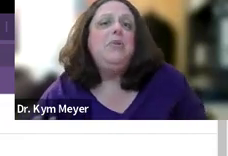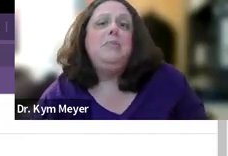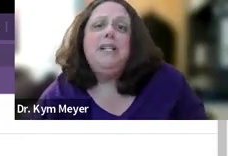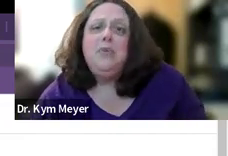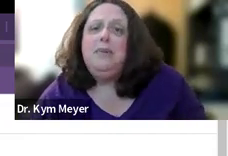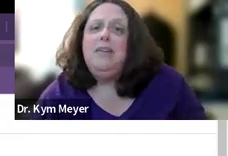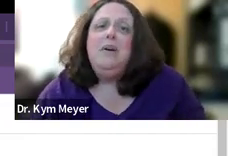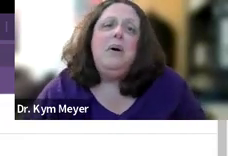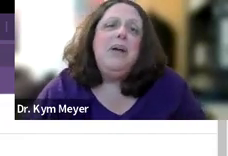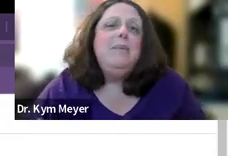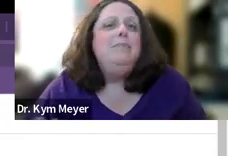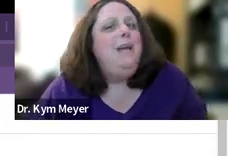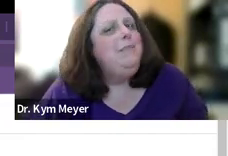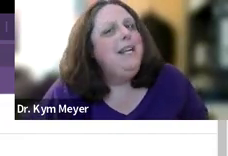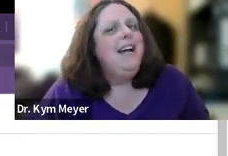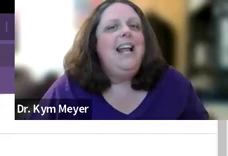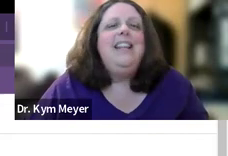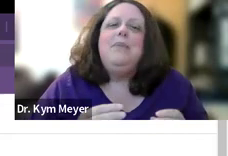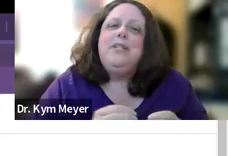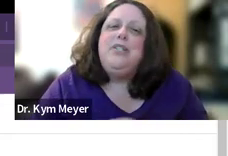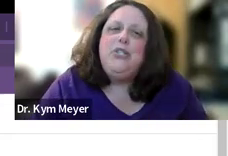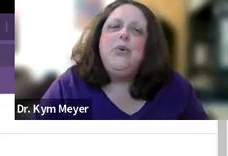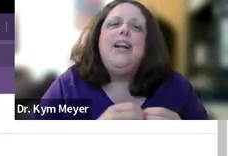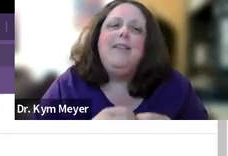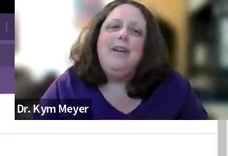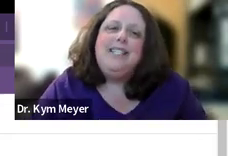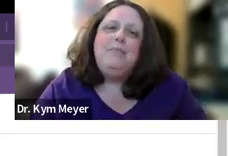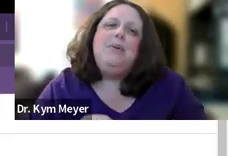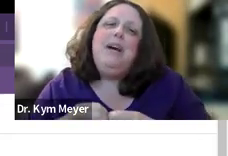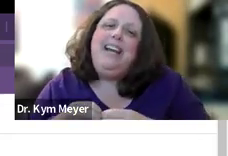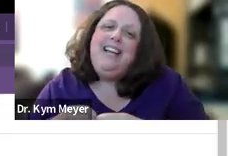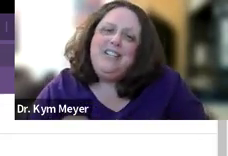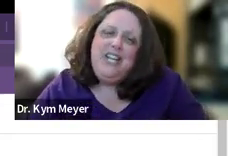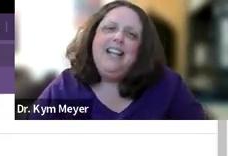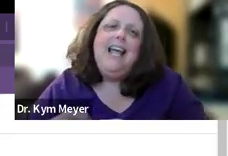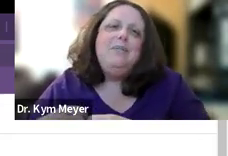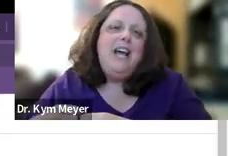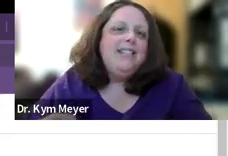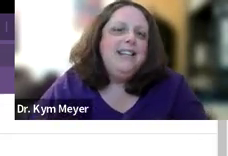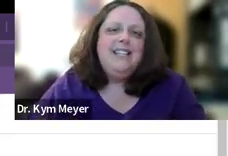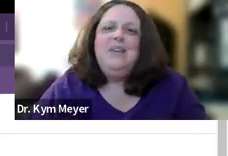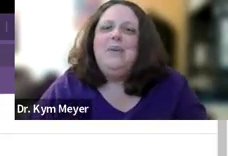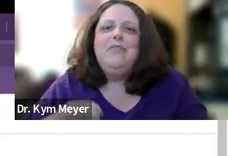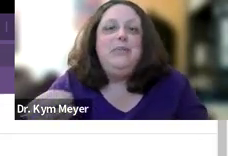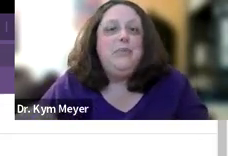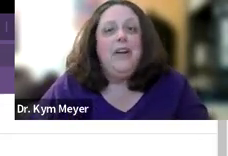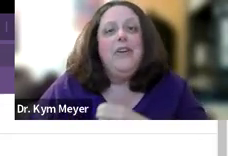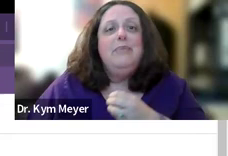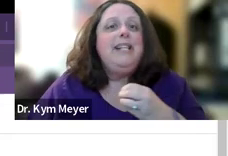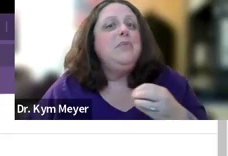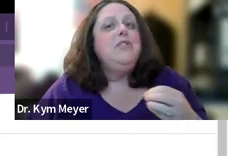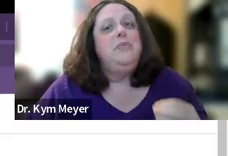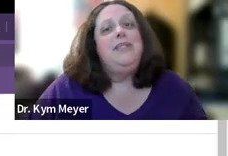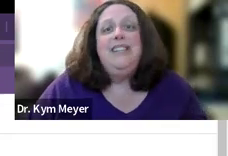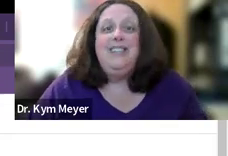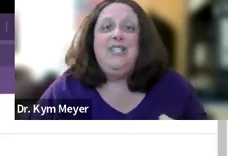maybe her cochlear implants would have been okay, but maybe not. And this ensured every step of the way that she had language access, whether she was wearing her